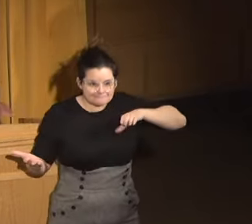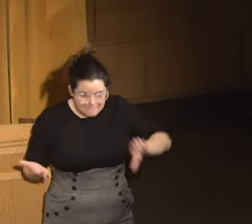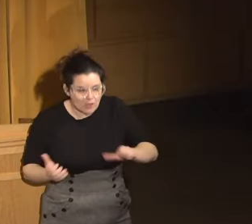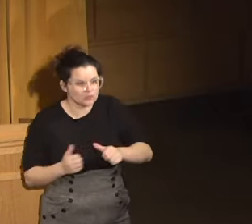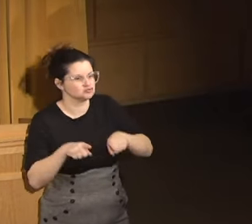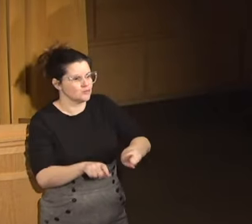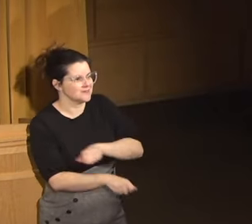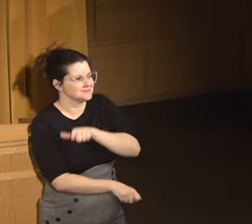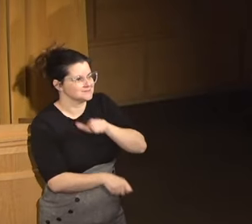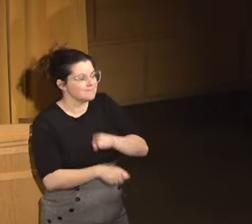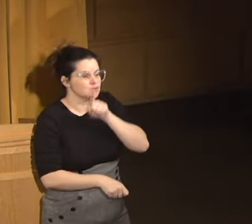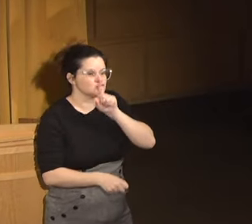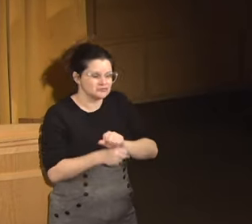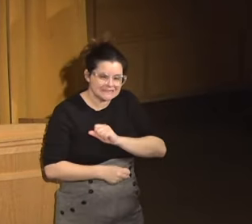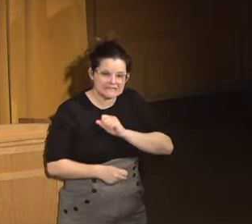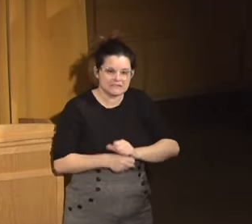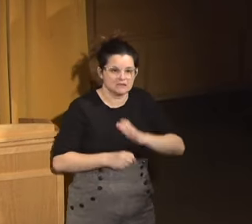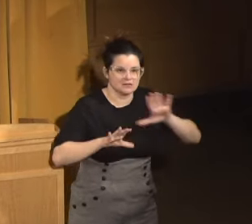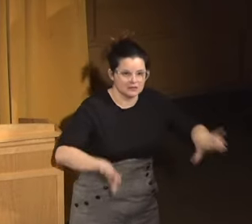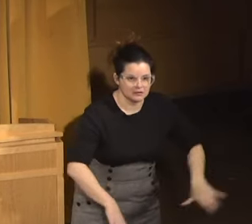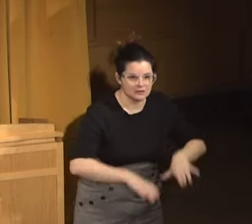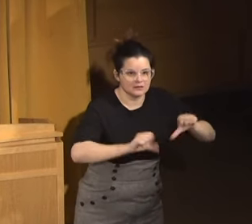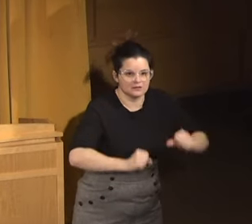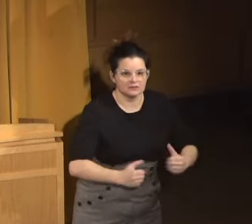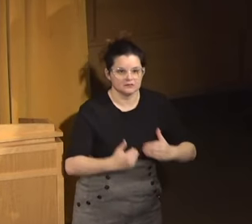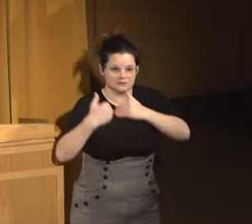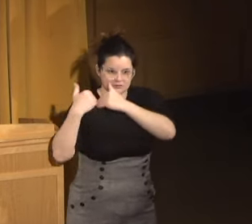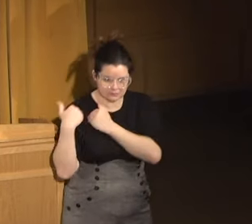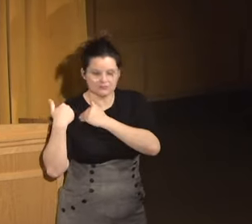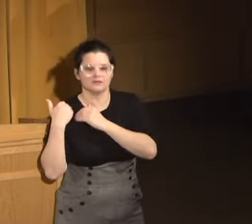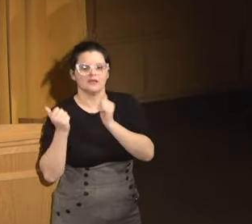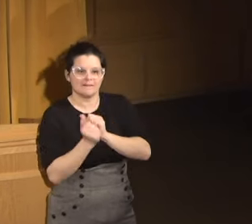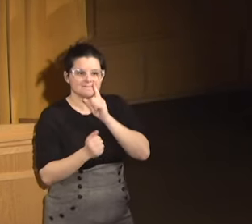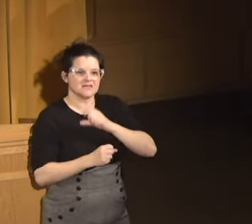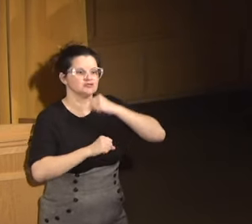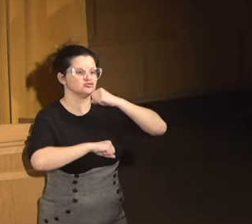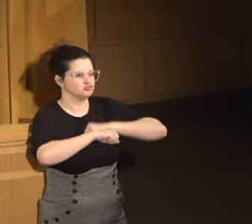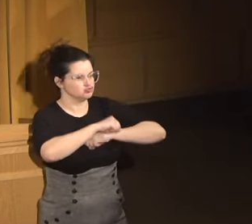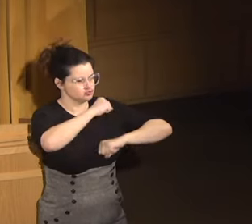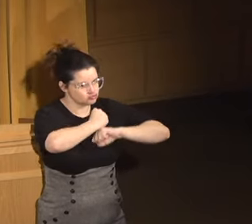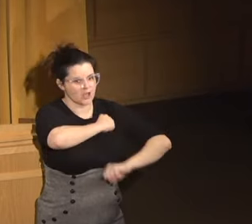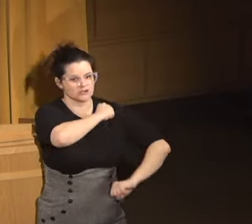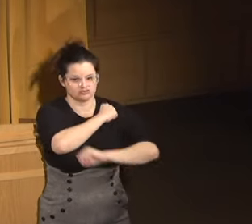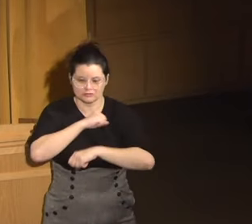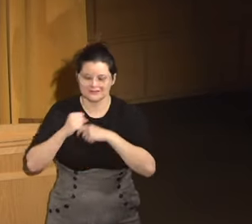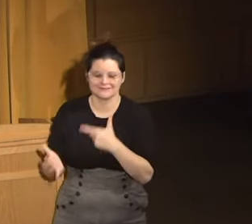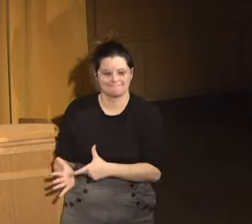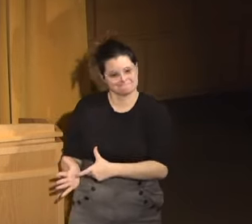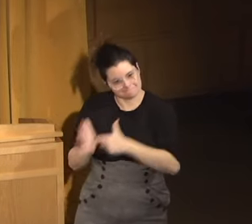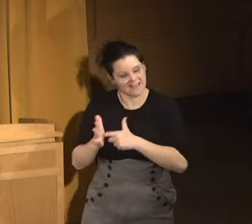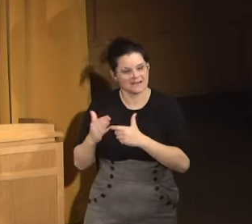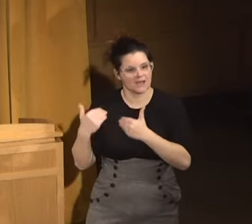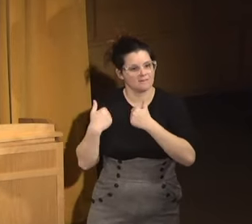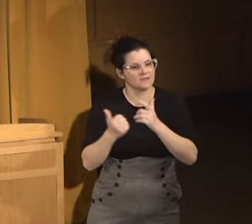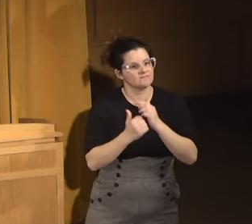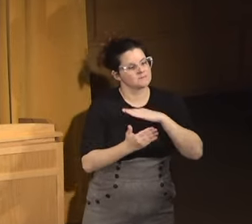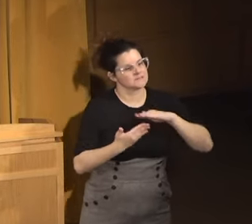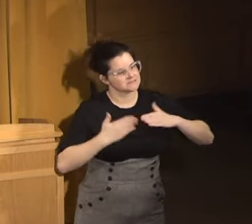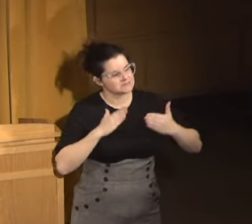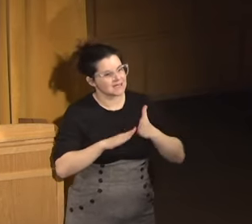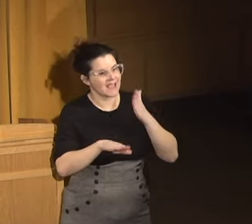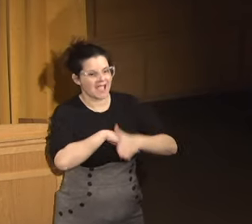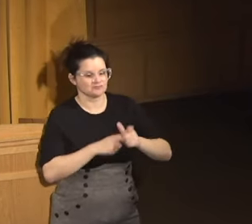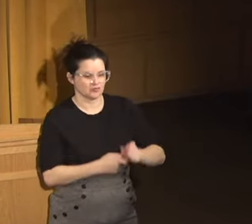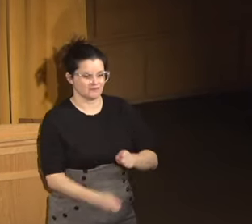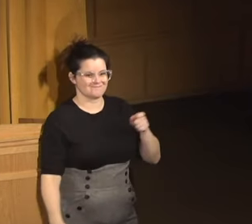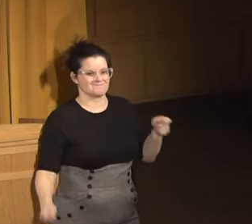that time to really be able to take up the mantle and care and create and be the structure that would demand accountability from the city after a